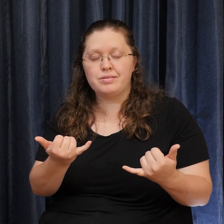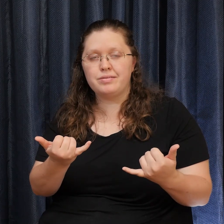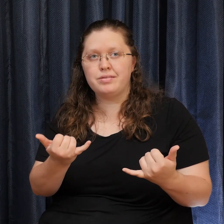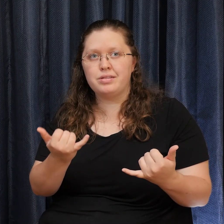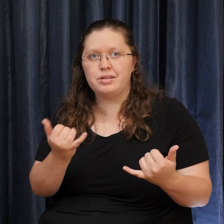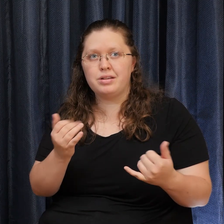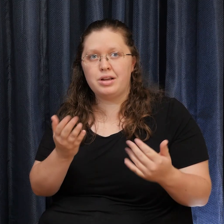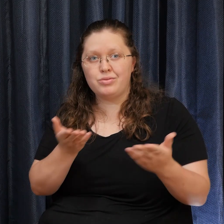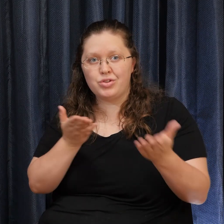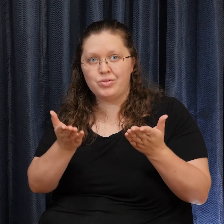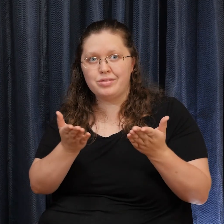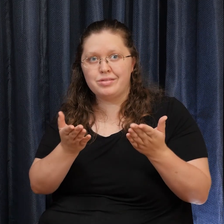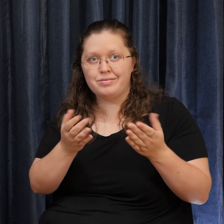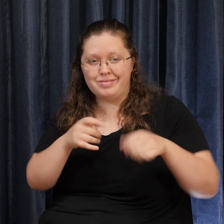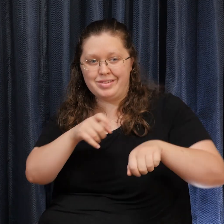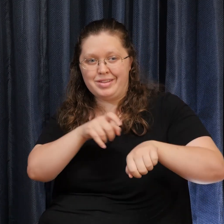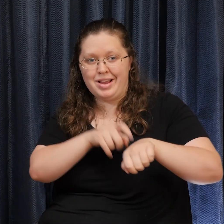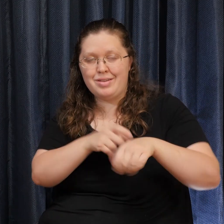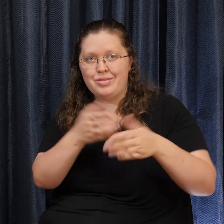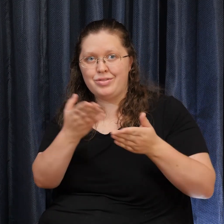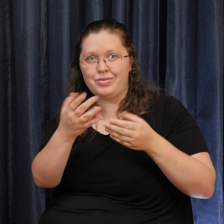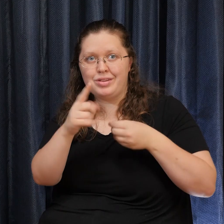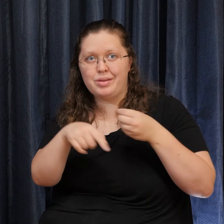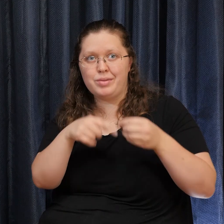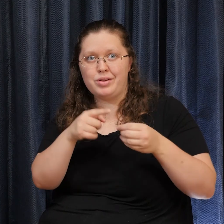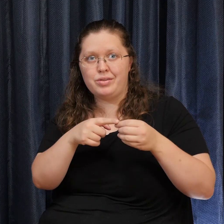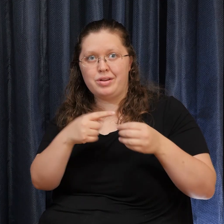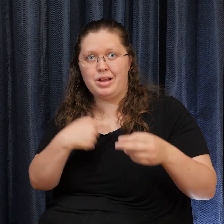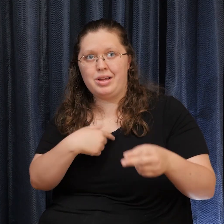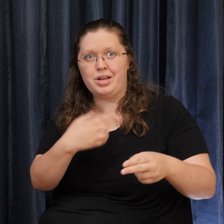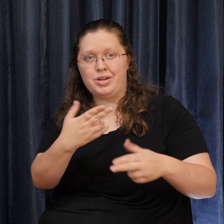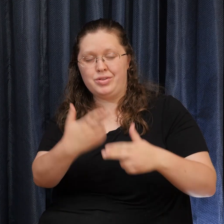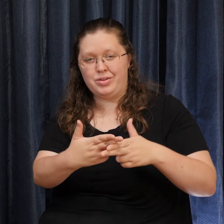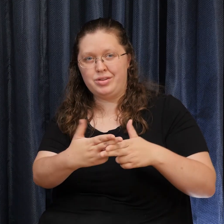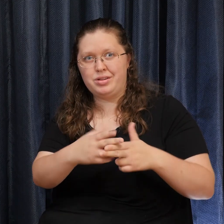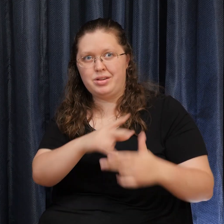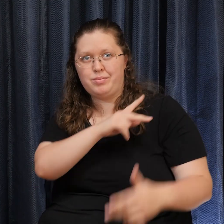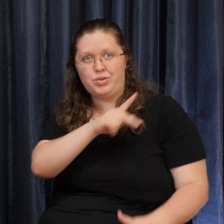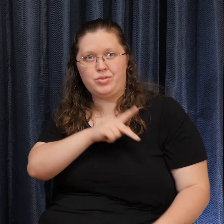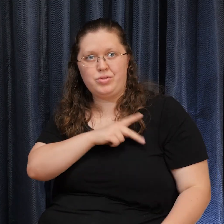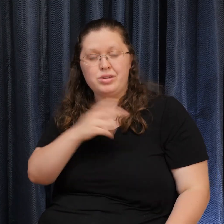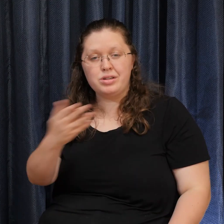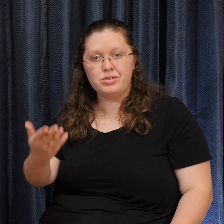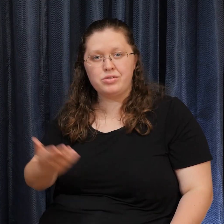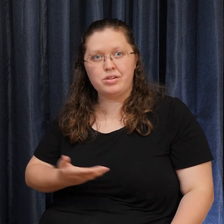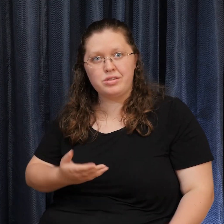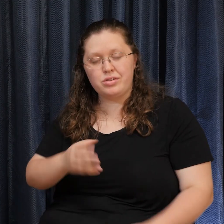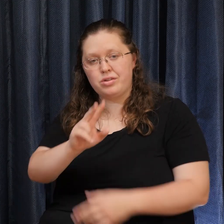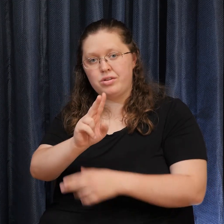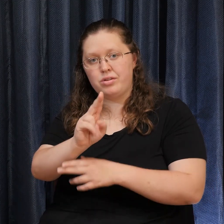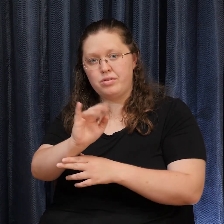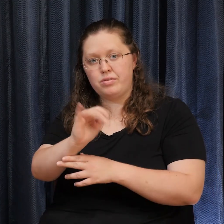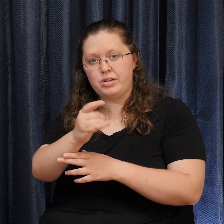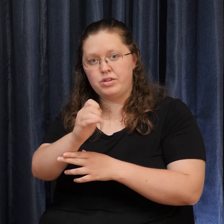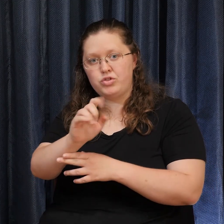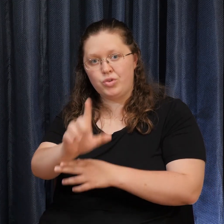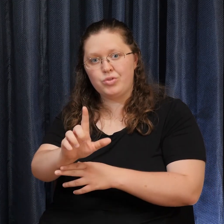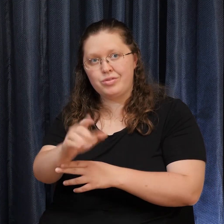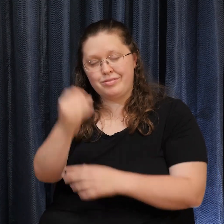this point In the service About what I'm calling A personal introduction To vigil And that idea Is one